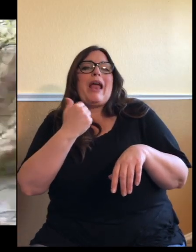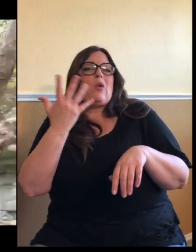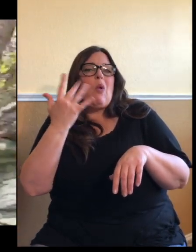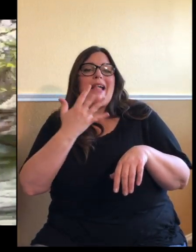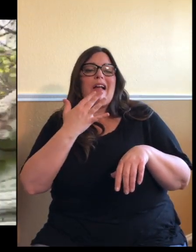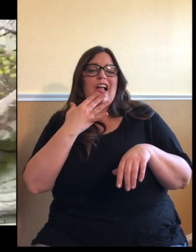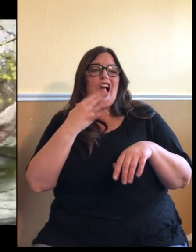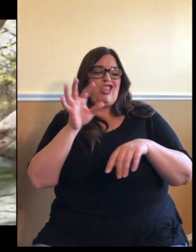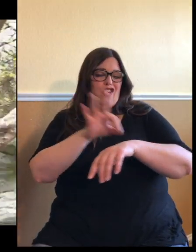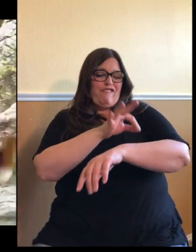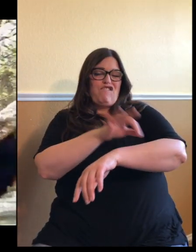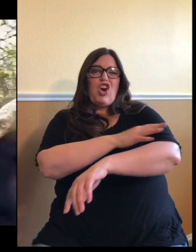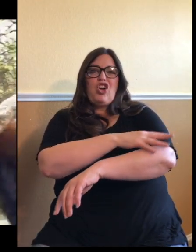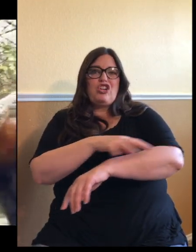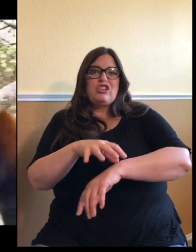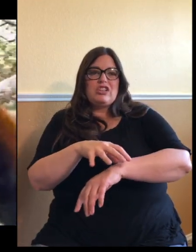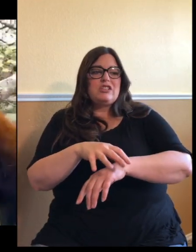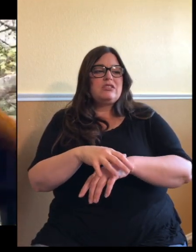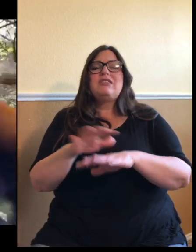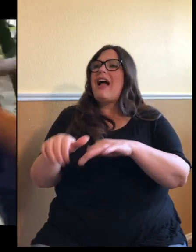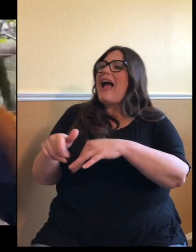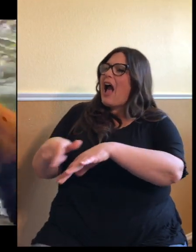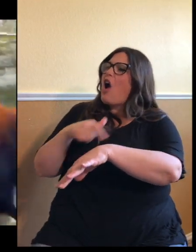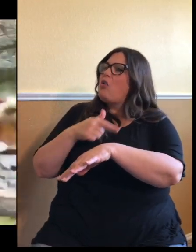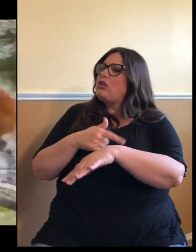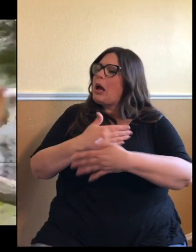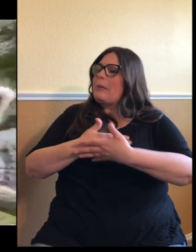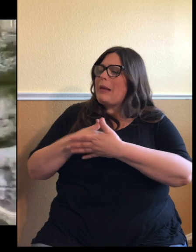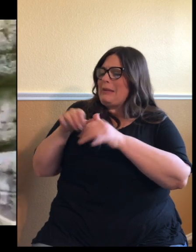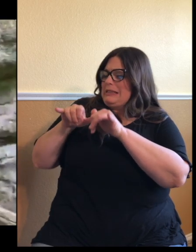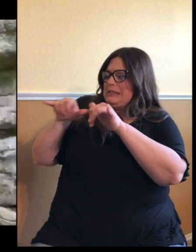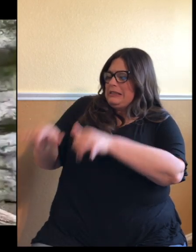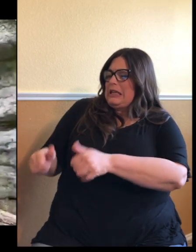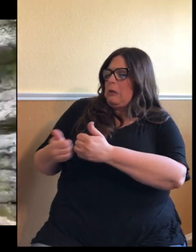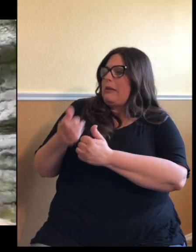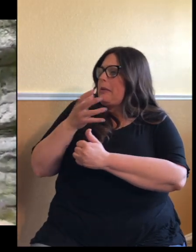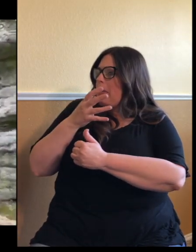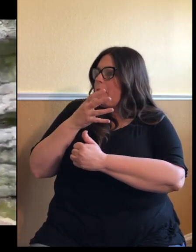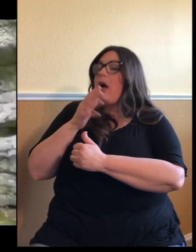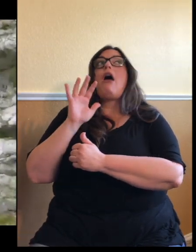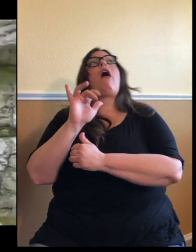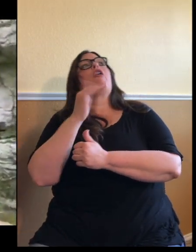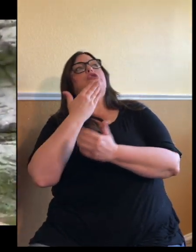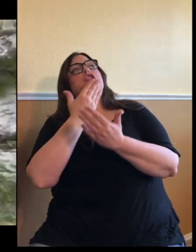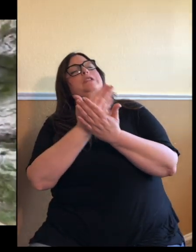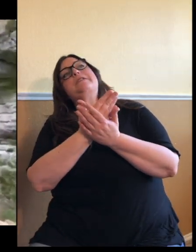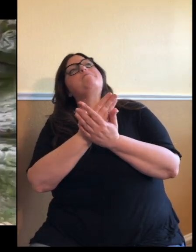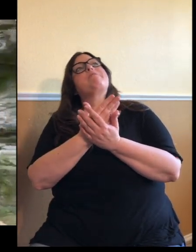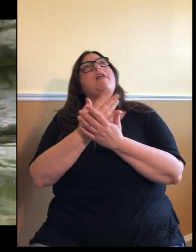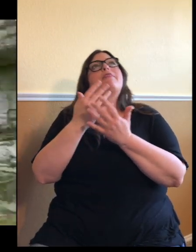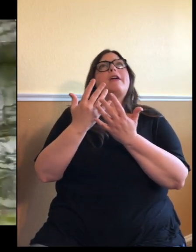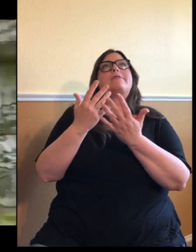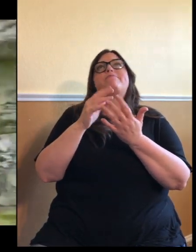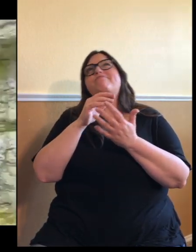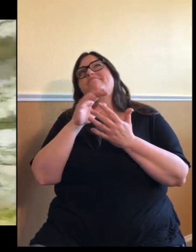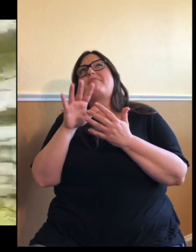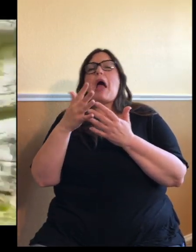How long do cubs usually stay with their moms? They are probably with mom not quite to a year. They can